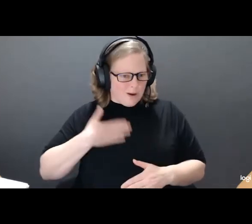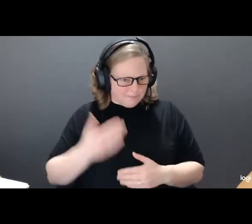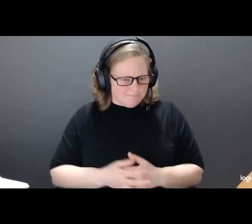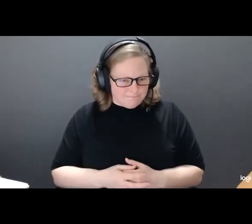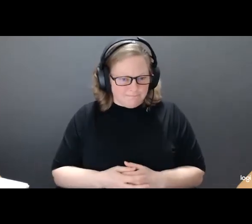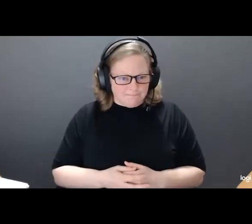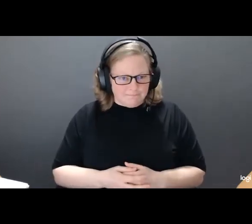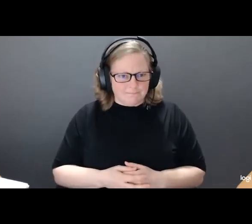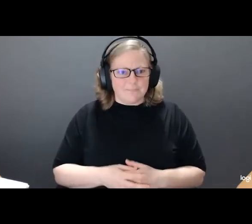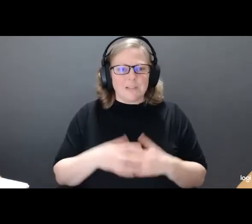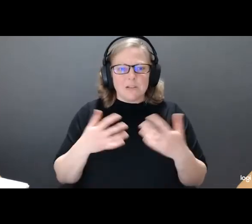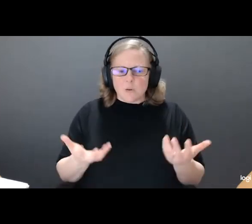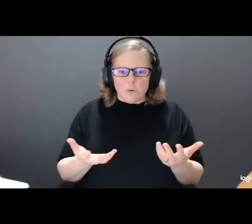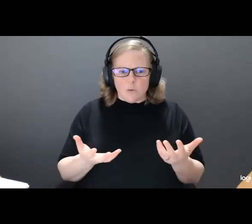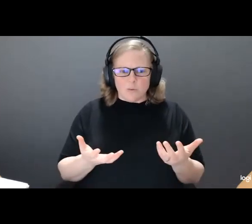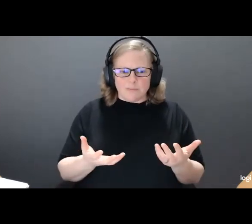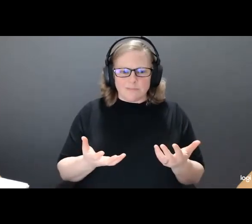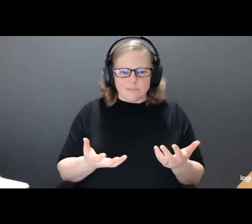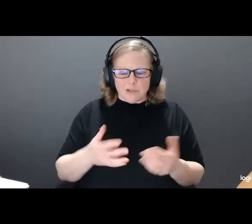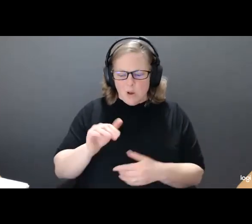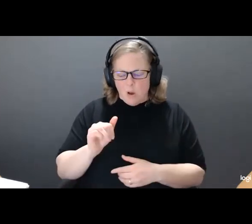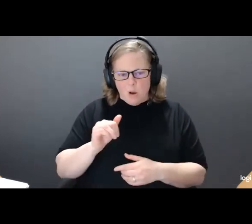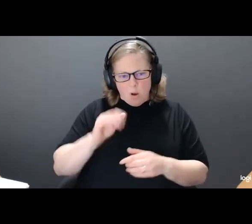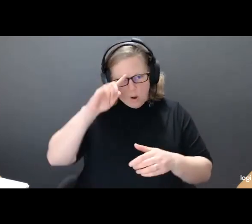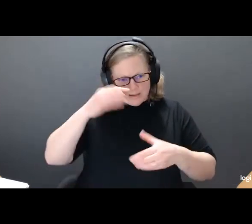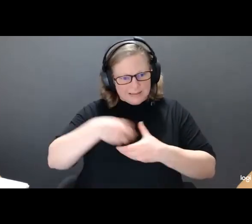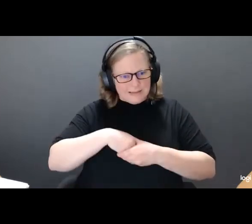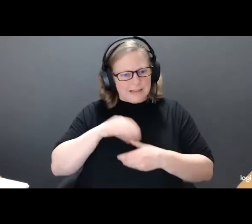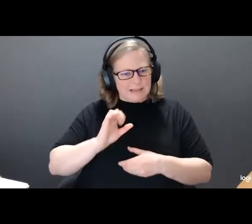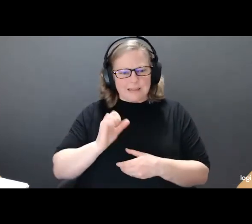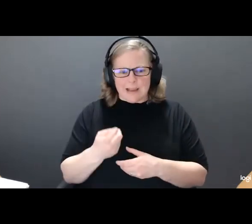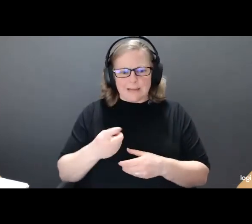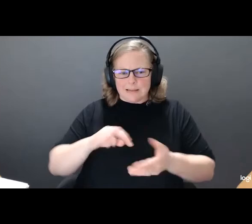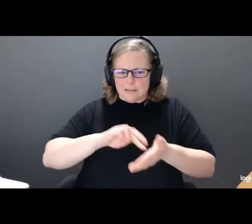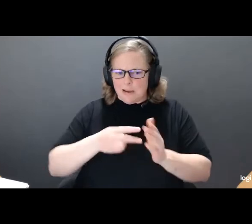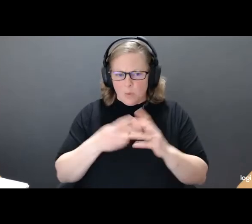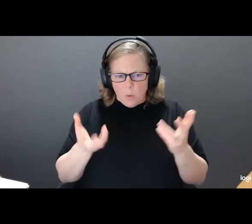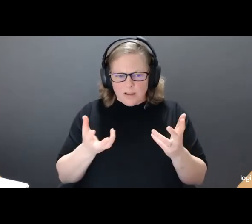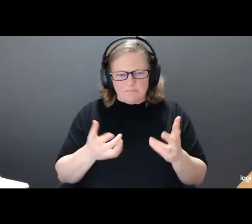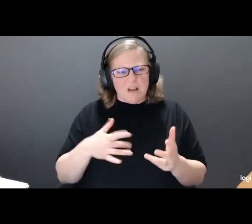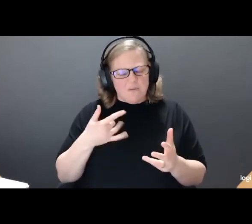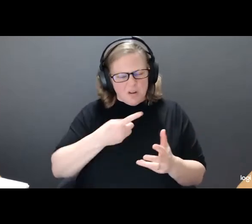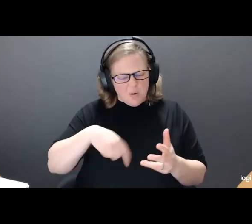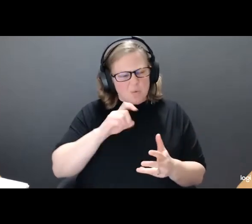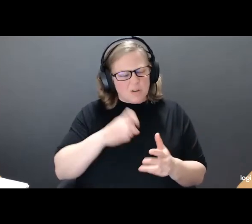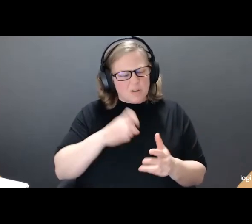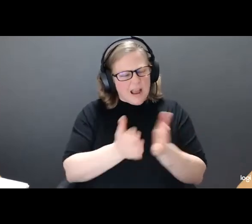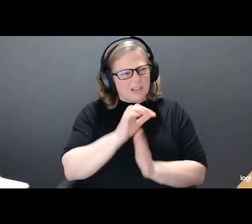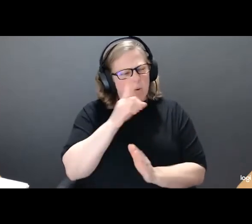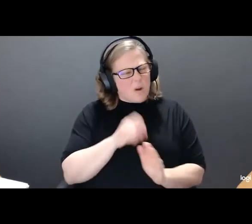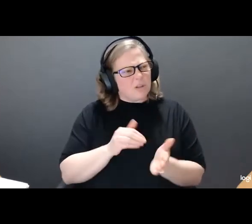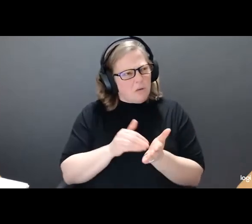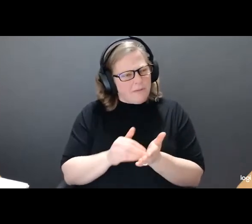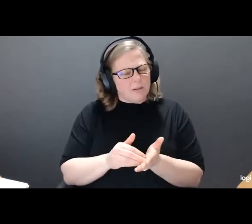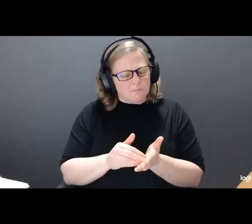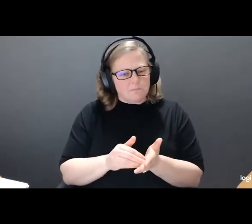So what does it mean to have autistic sex? I think this is a question that needs to be asked more. When autistic people feel